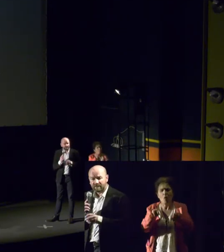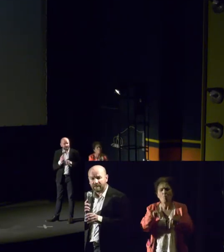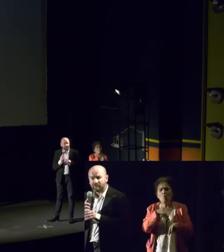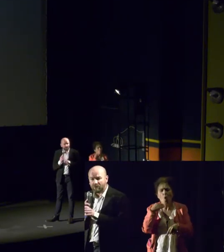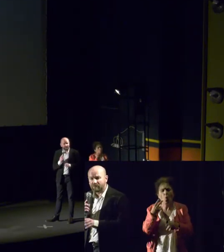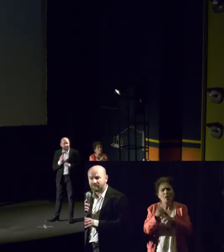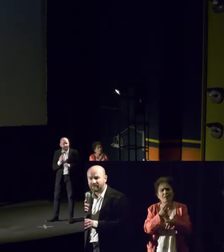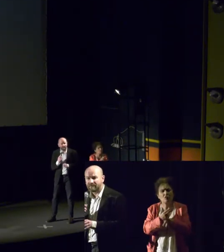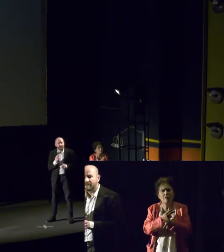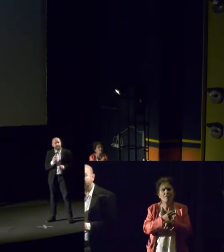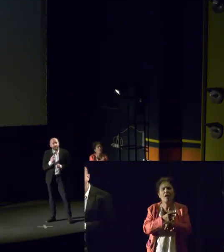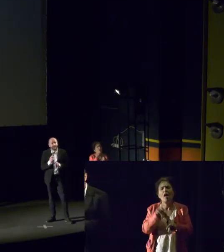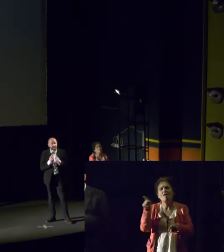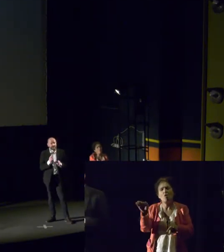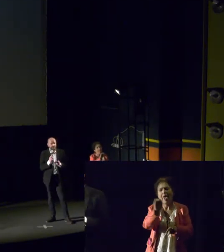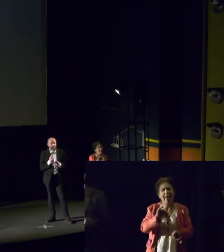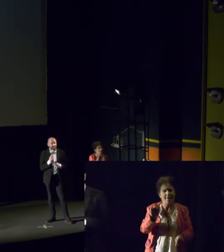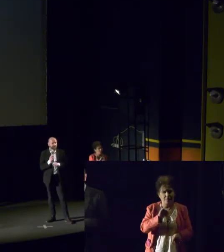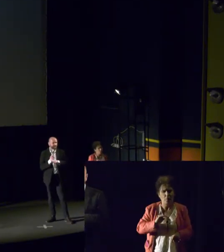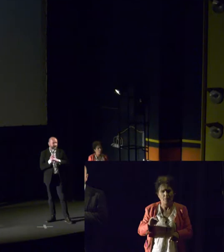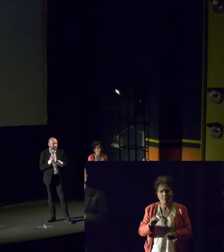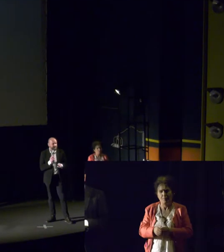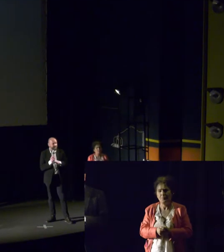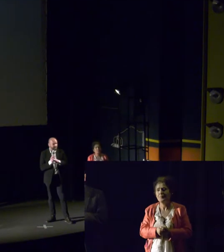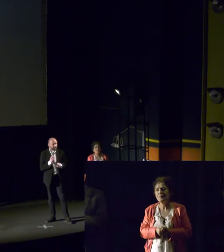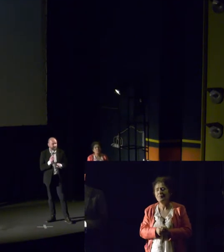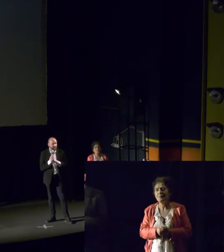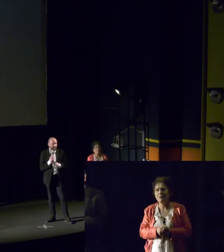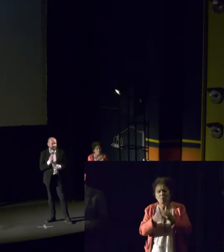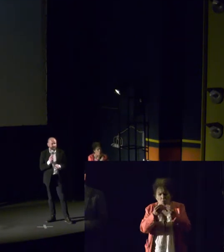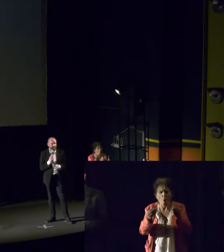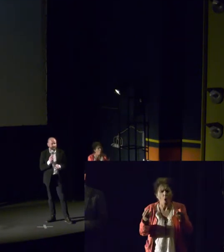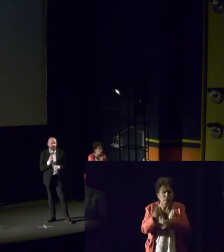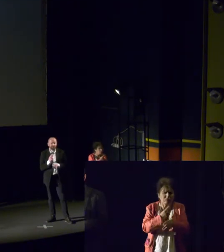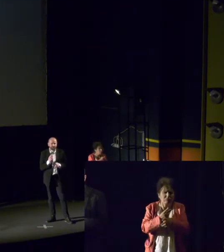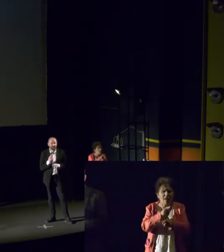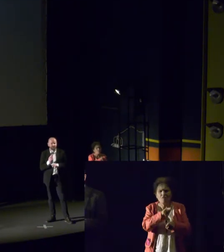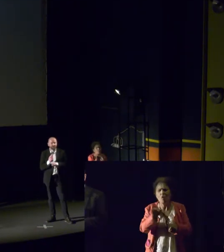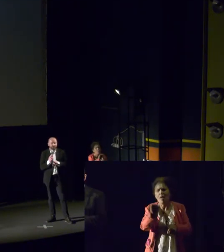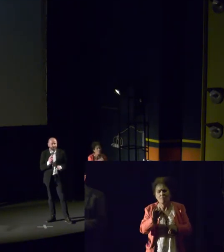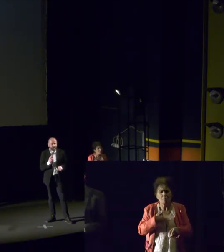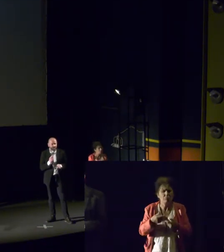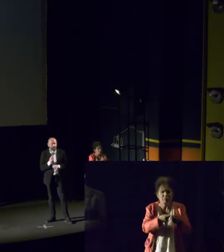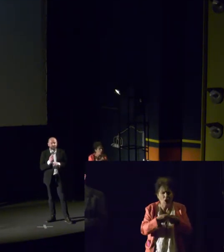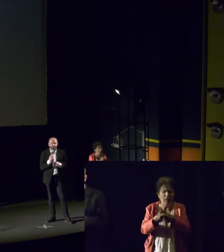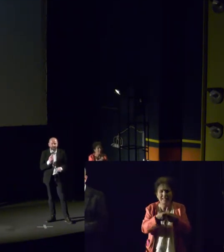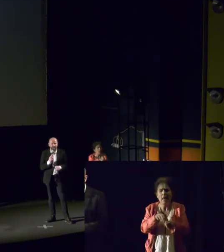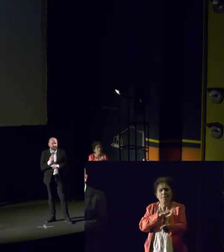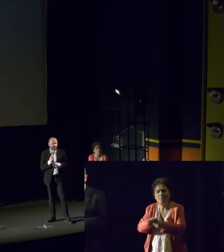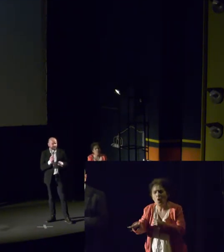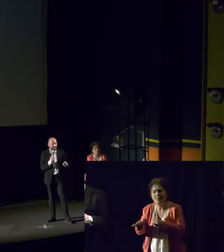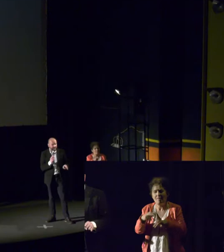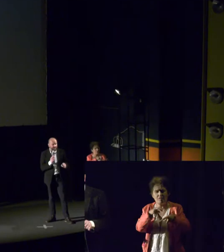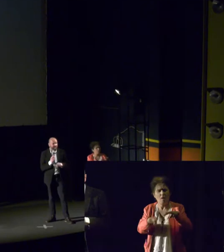Europe, there have always been anti-choice, anti-abortion organizations. They were often called pro-life, pro